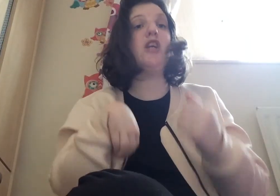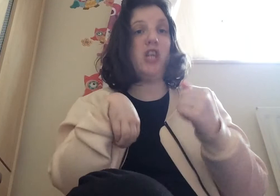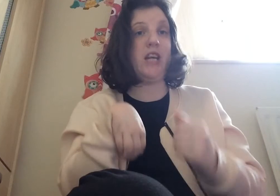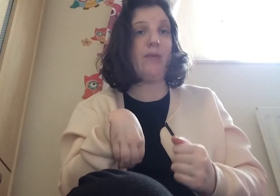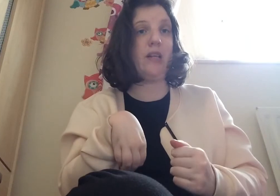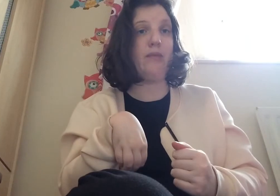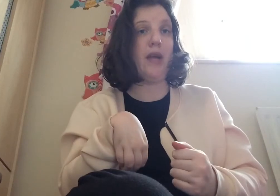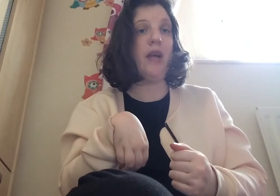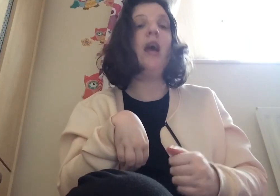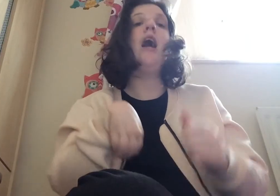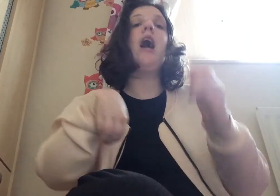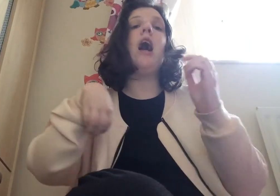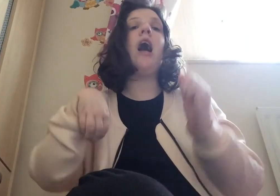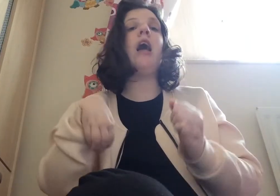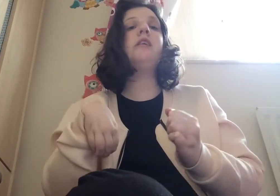she gets back to me and